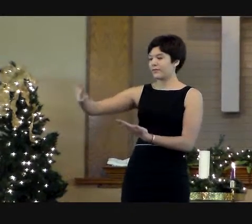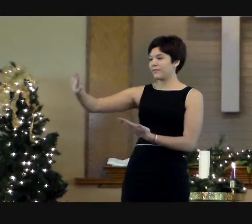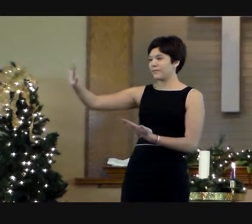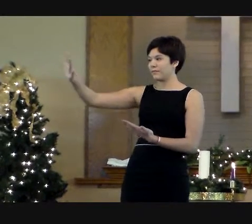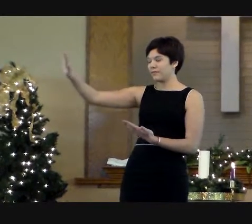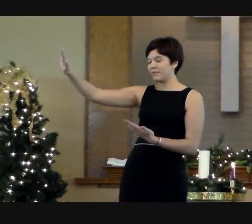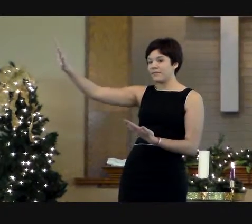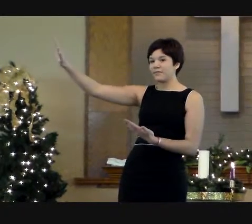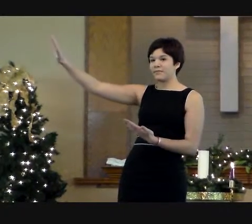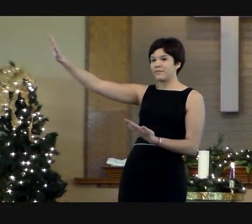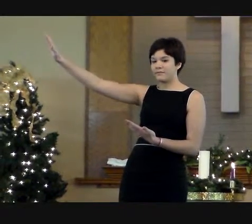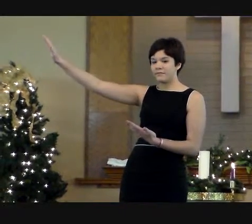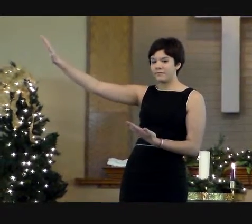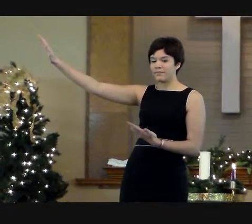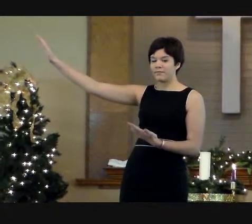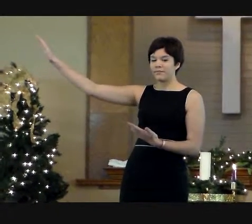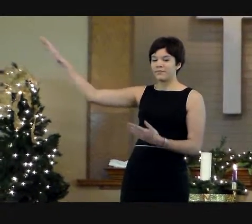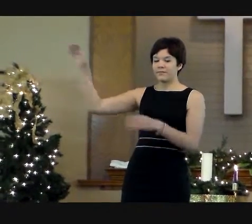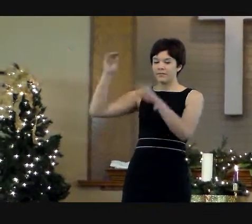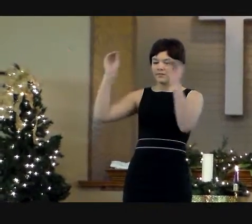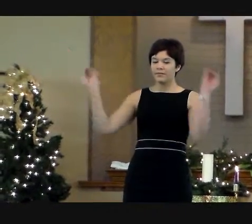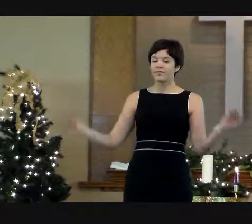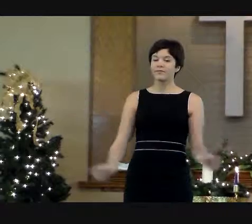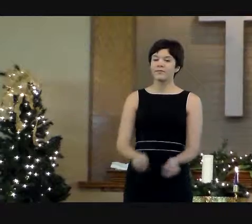oh,